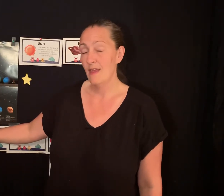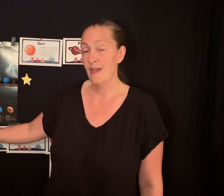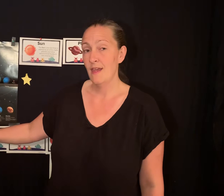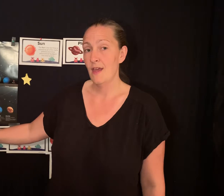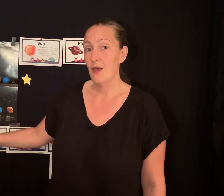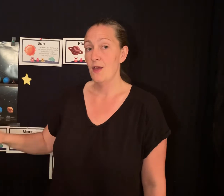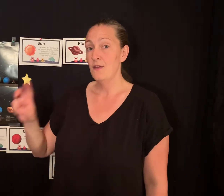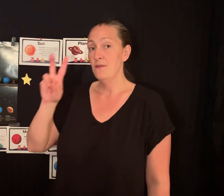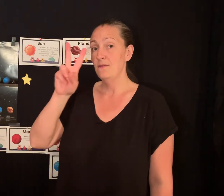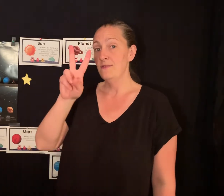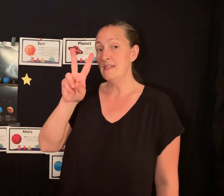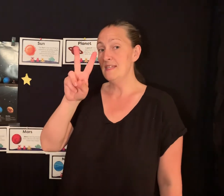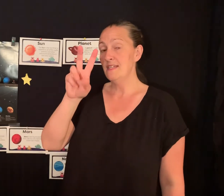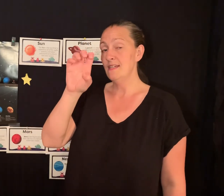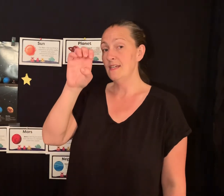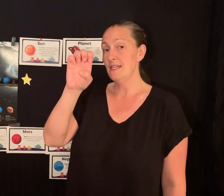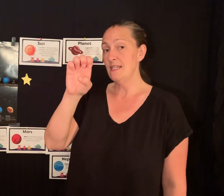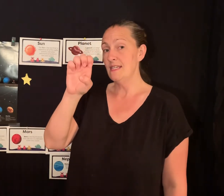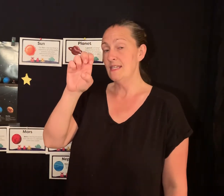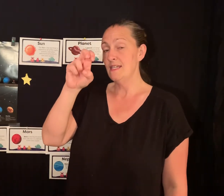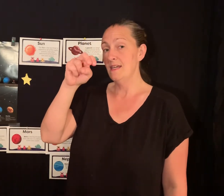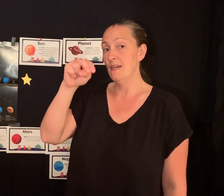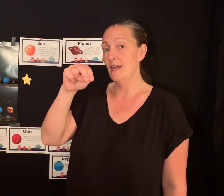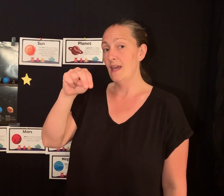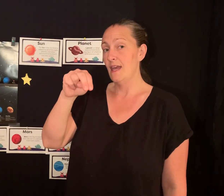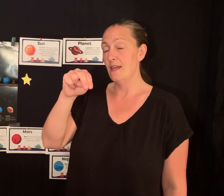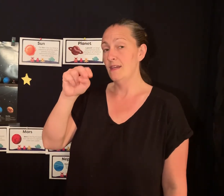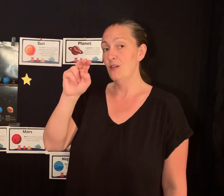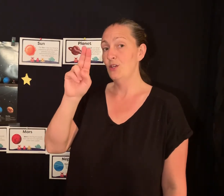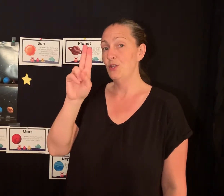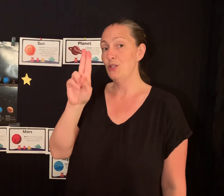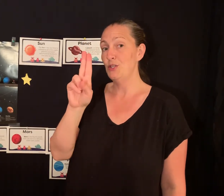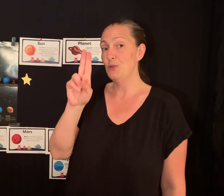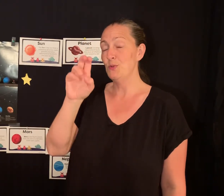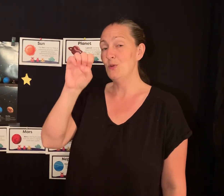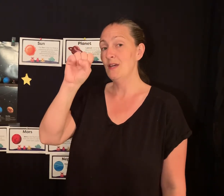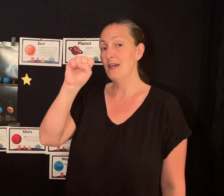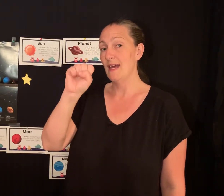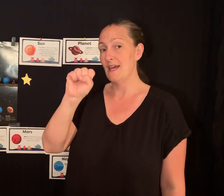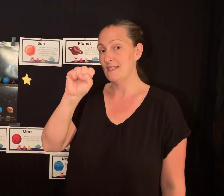V-E-N-U-S.